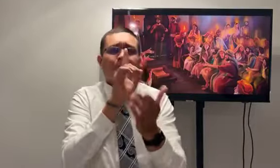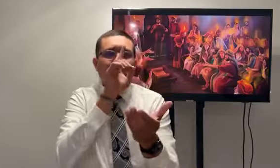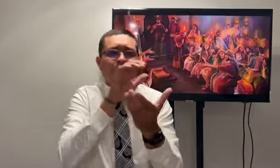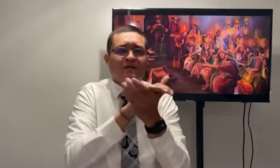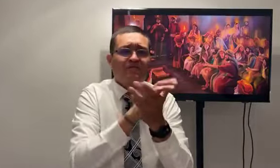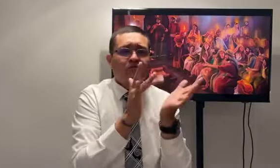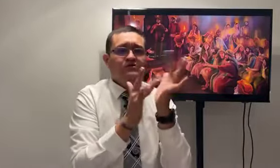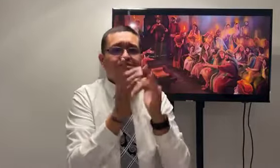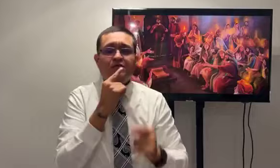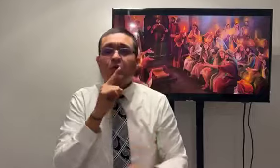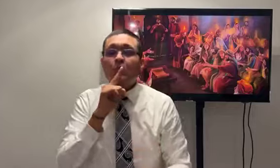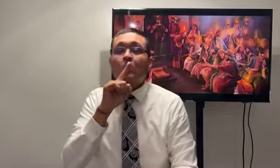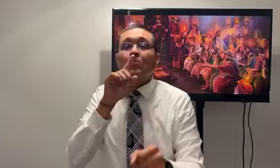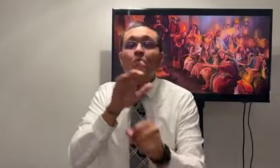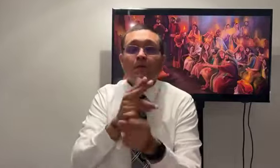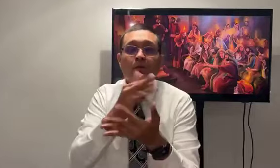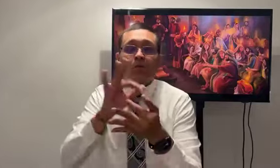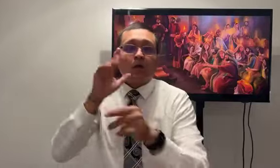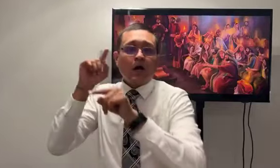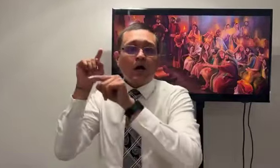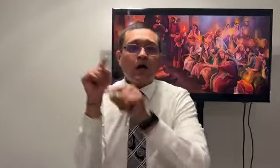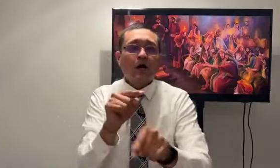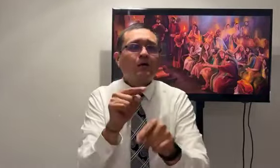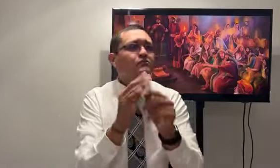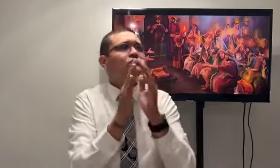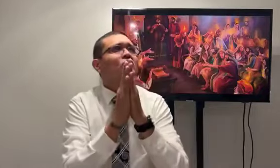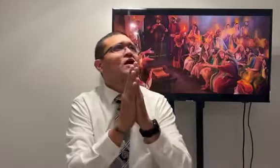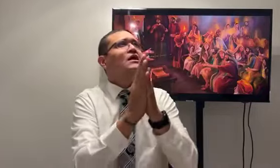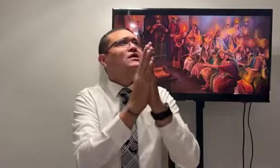they believe in Jesus the real promise would come